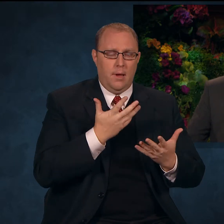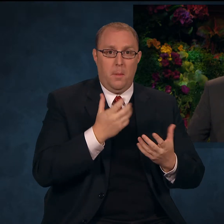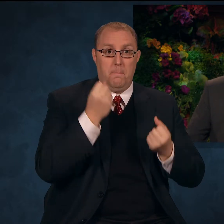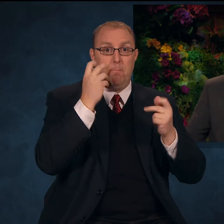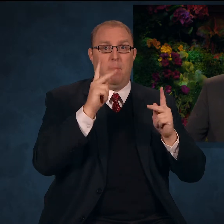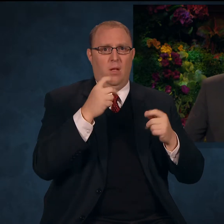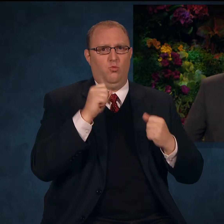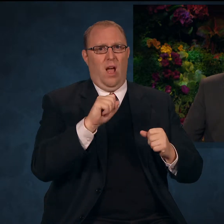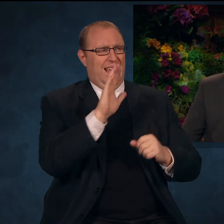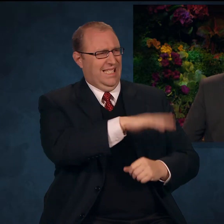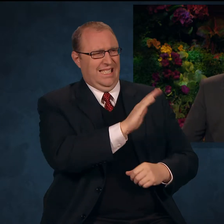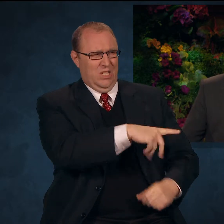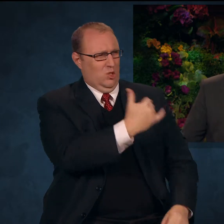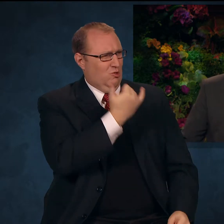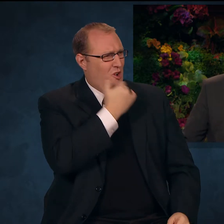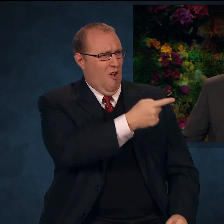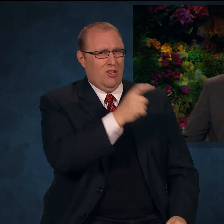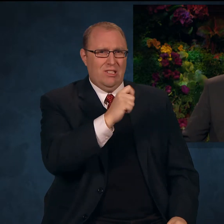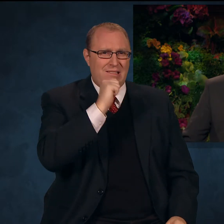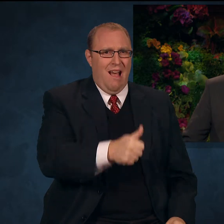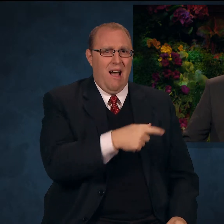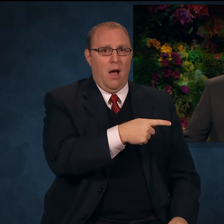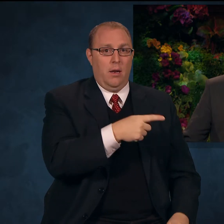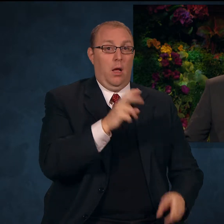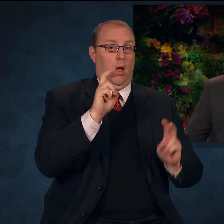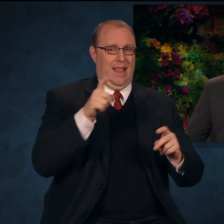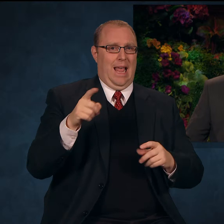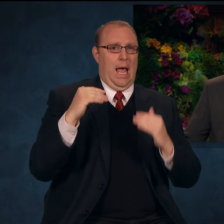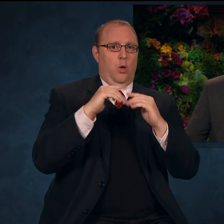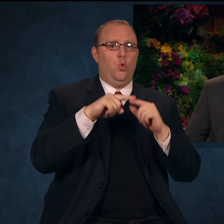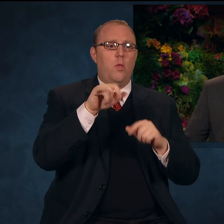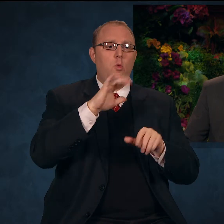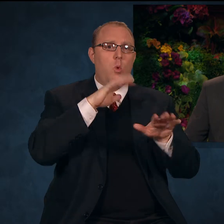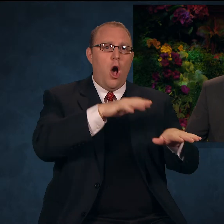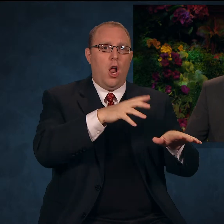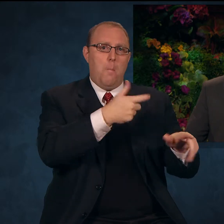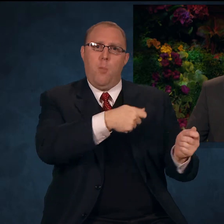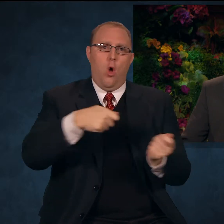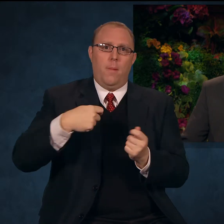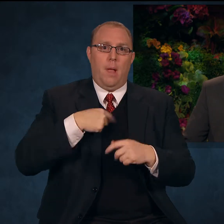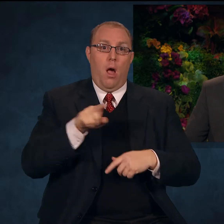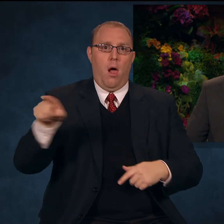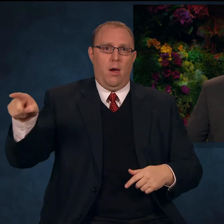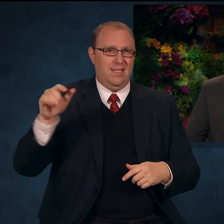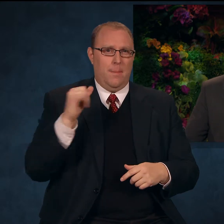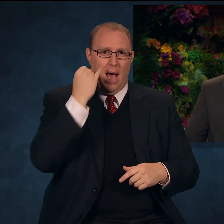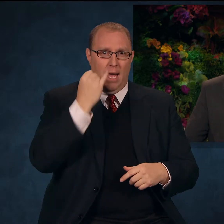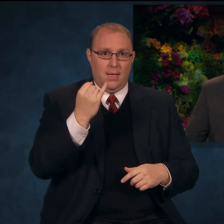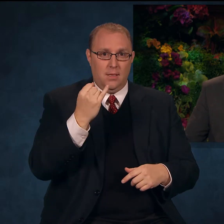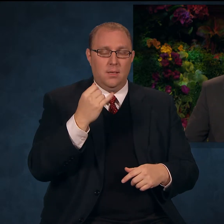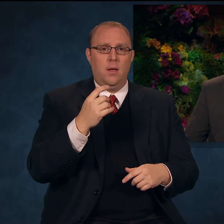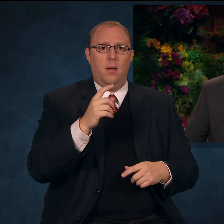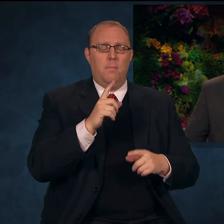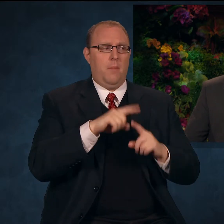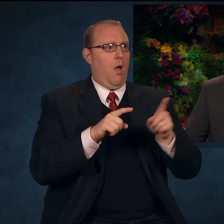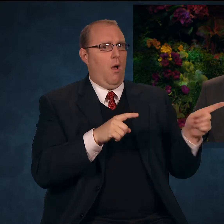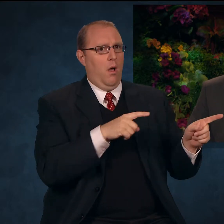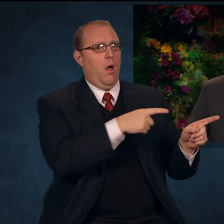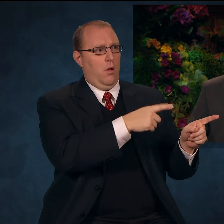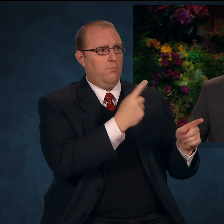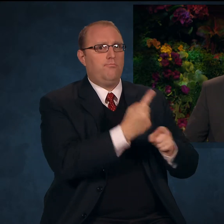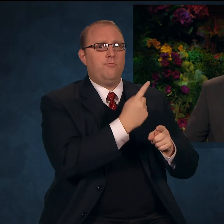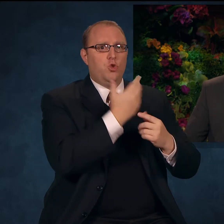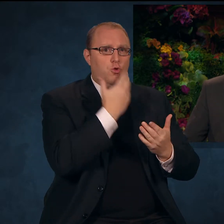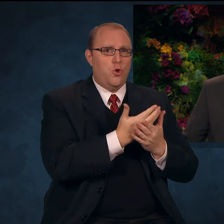convince me of the error of my ways, riptides, determined to pull me away from the peaceful current that had become a wonderful source of